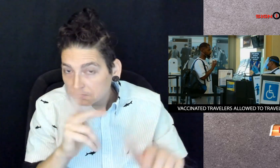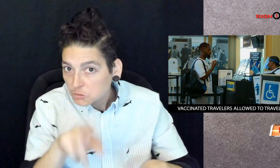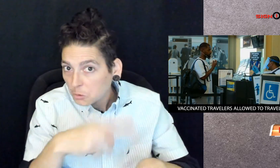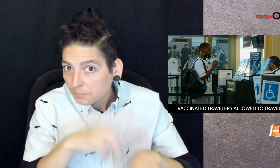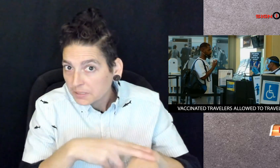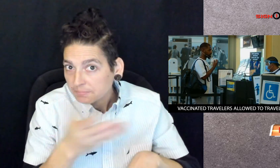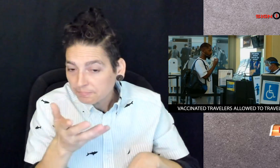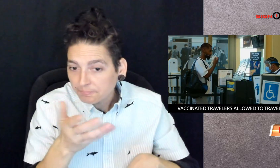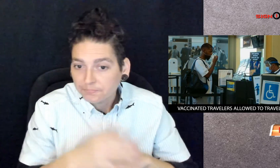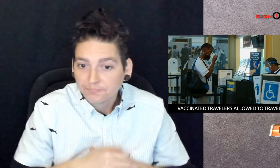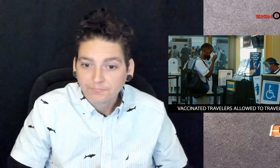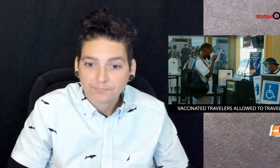closer to normal.